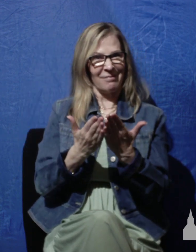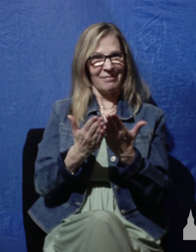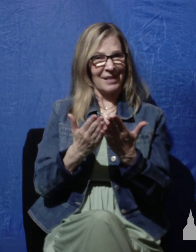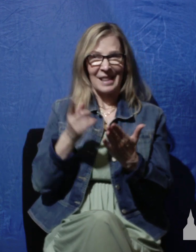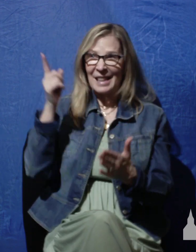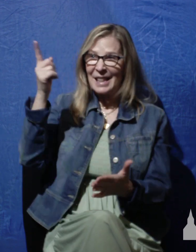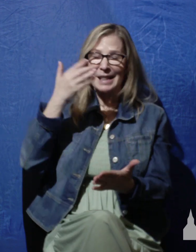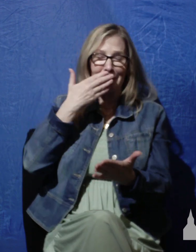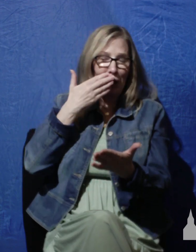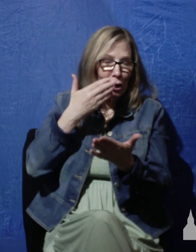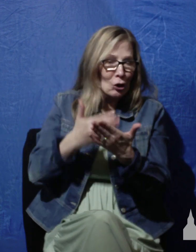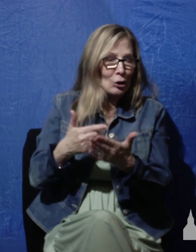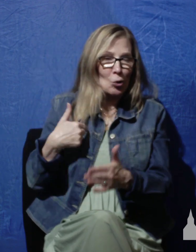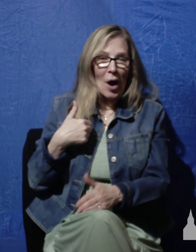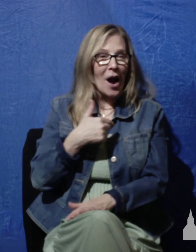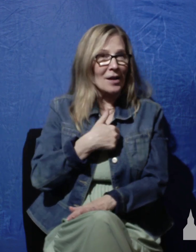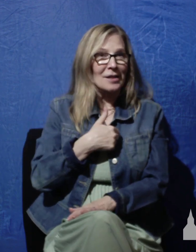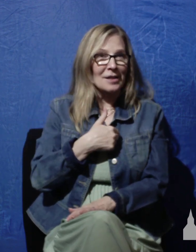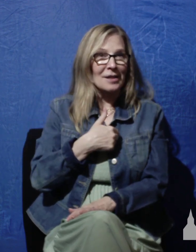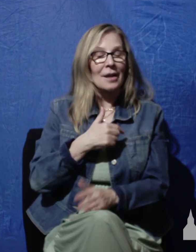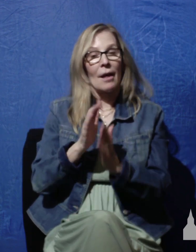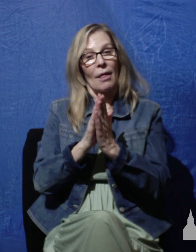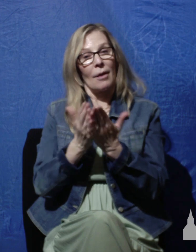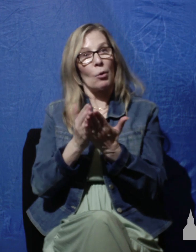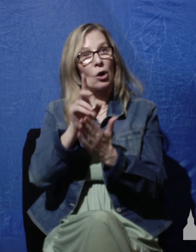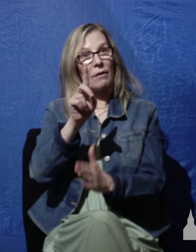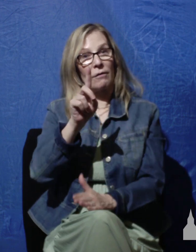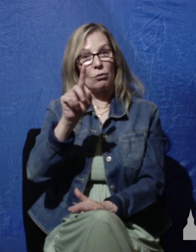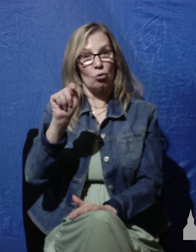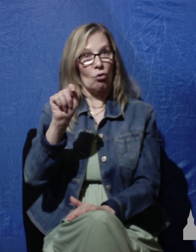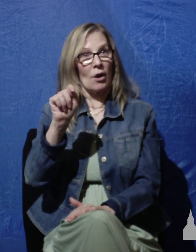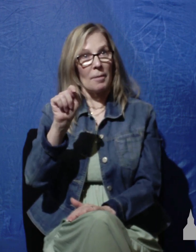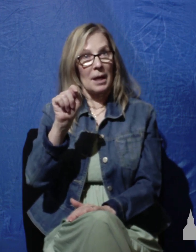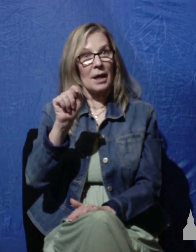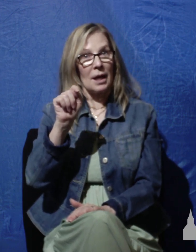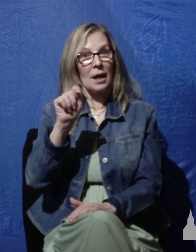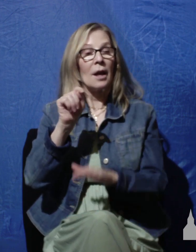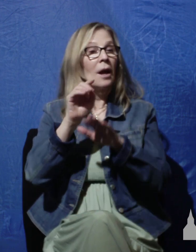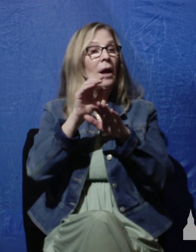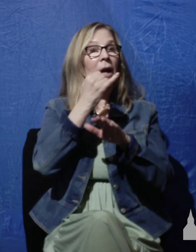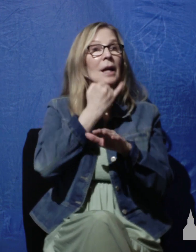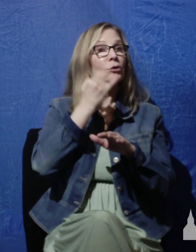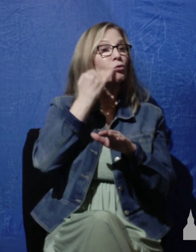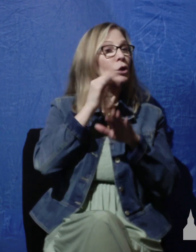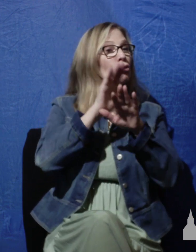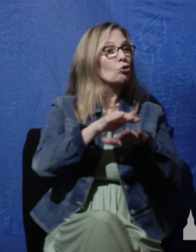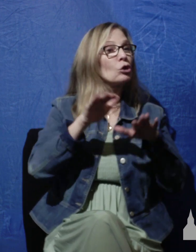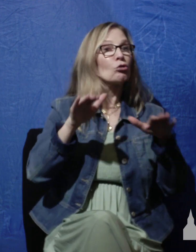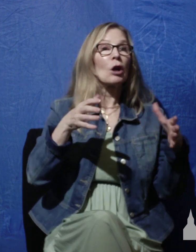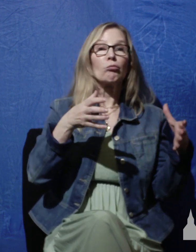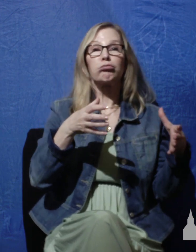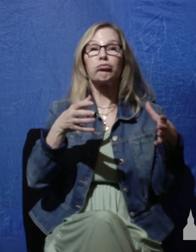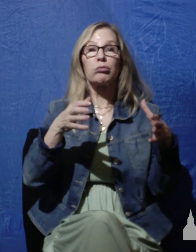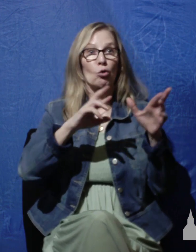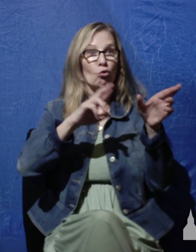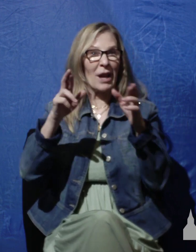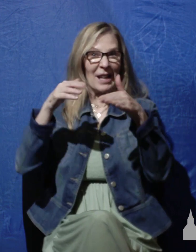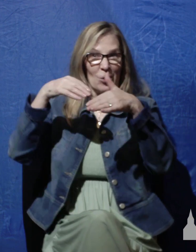This is why we read, for example, in the book of Deuteronomy that as the children of Israel are on the verge of entering into the promised